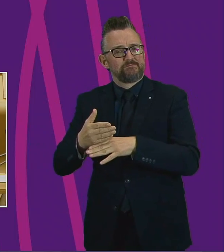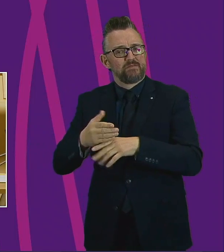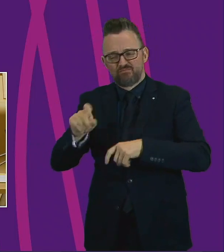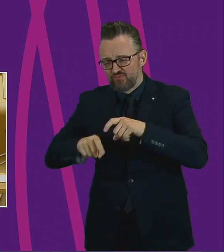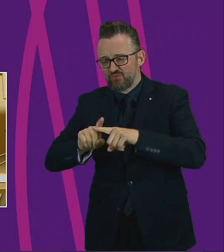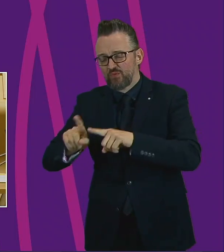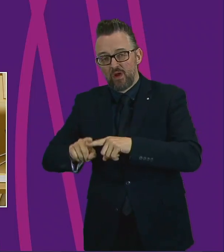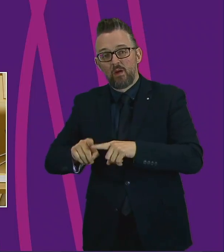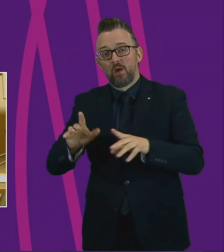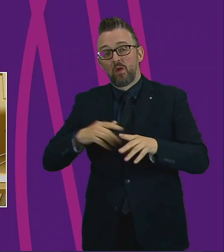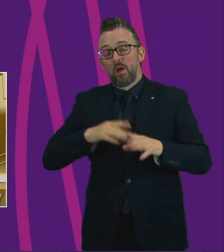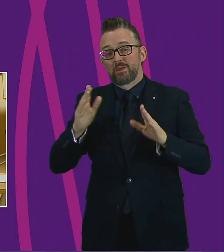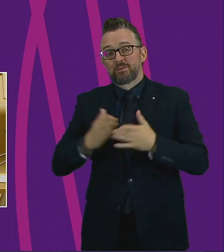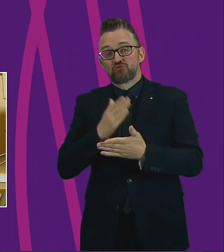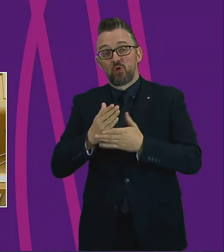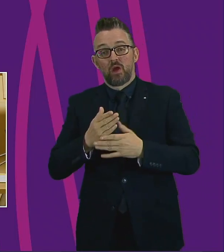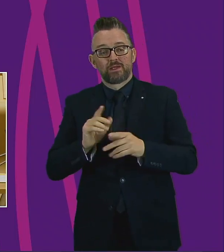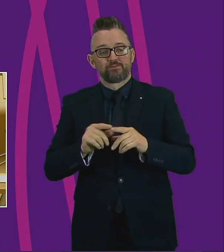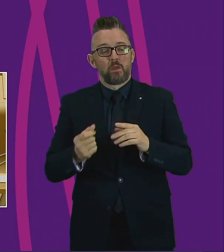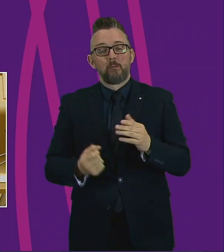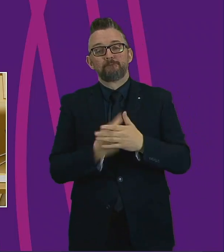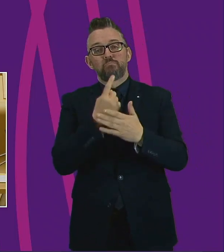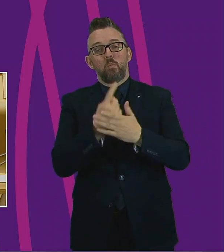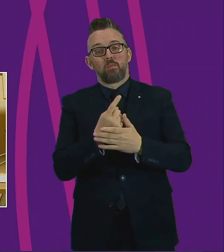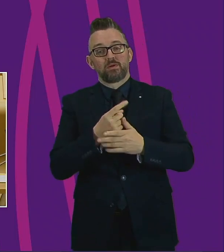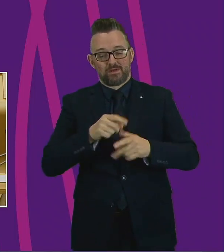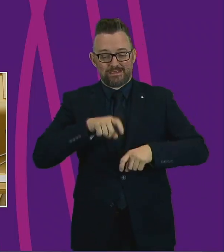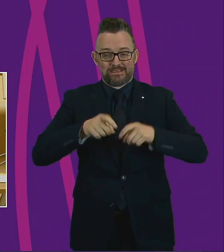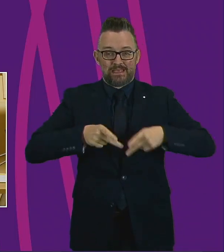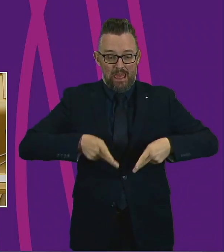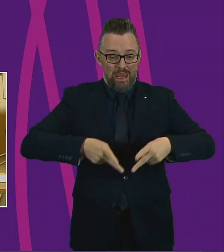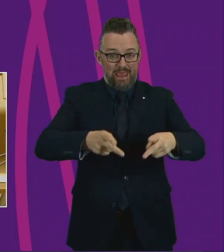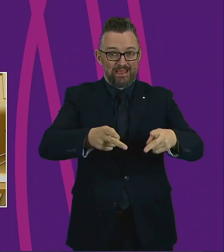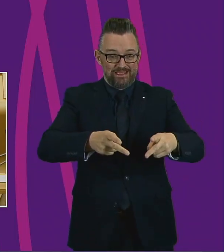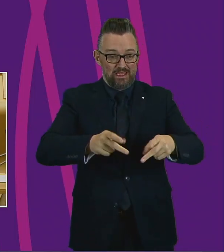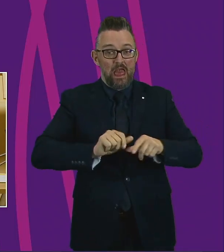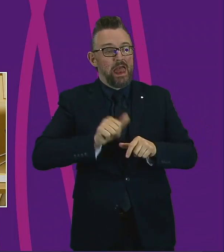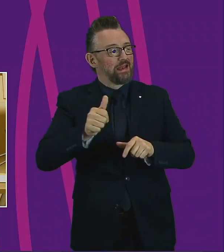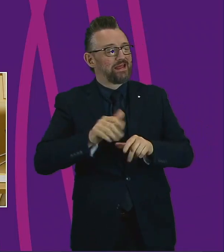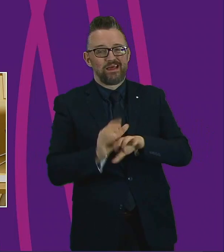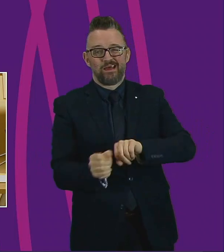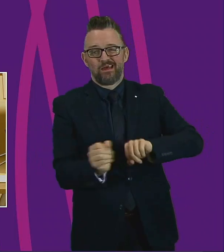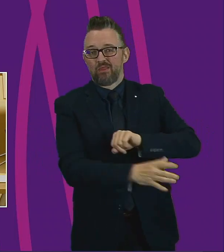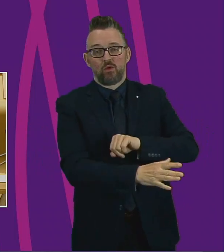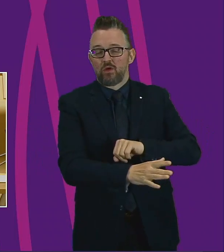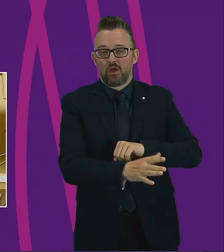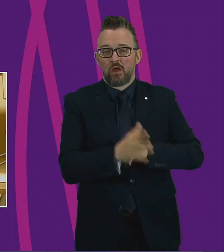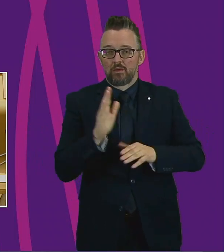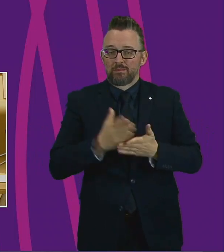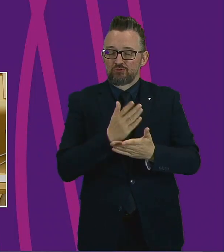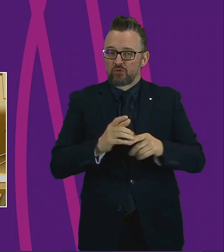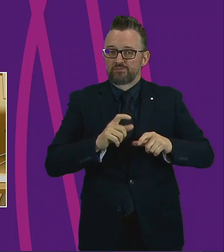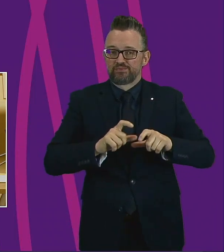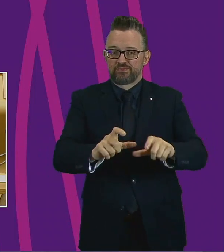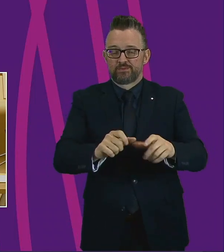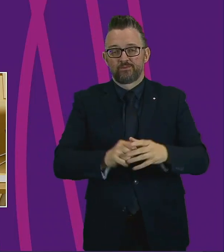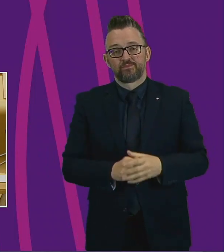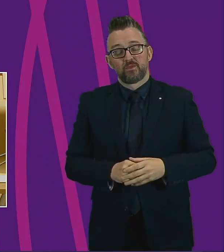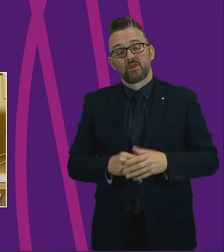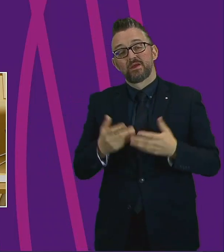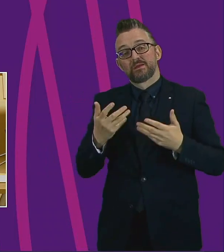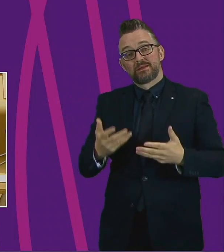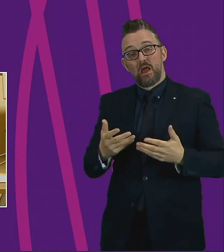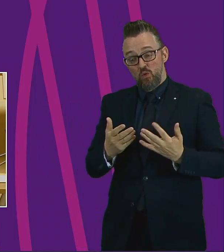ensure that pop-up cycle lanes are not popped out again later. Much of the heavy lifting during this crisis